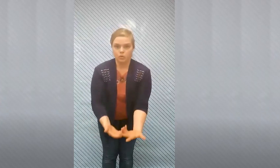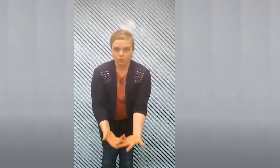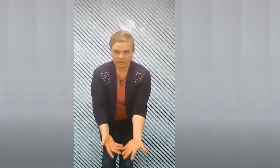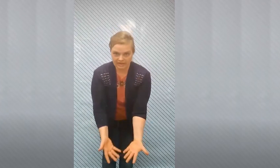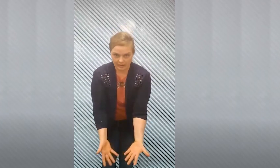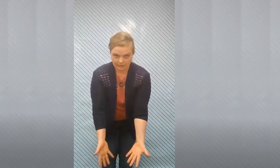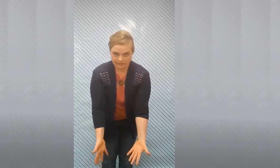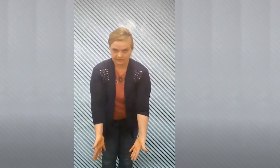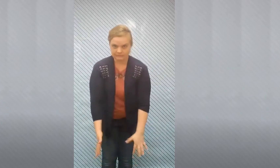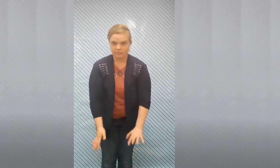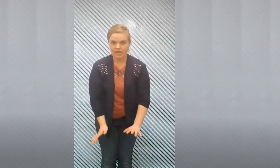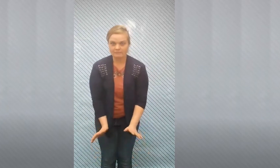let it out one more time